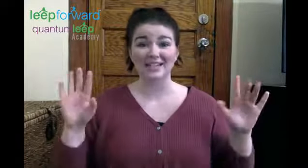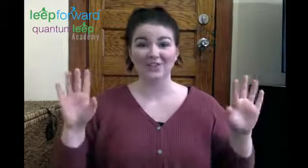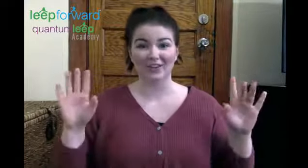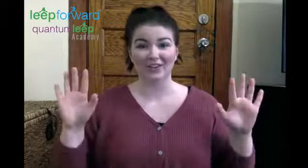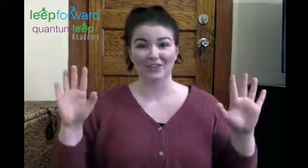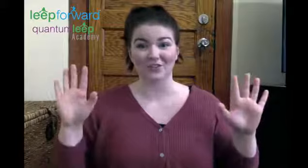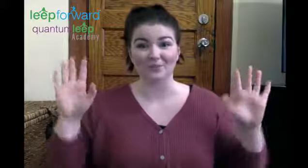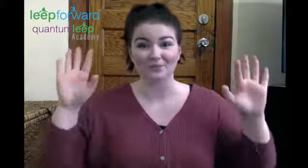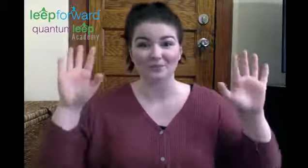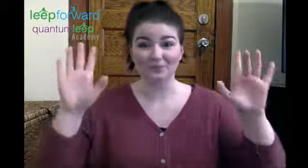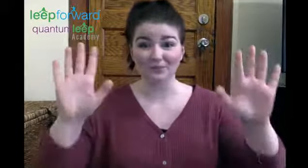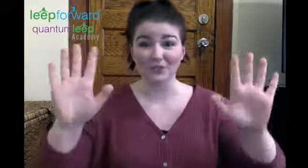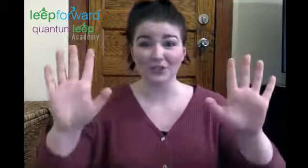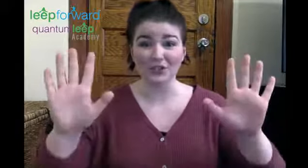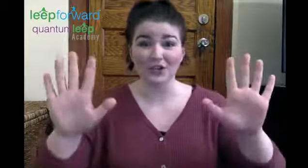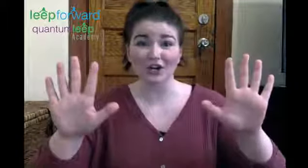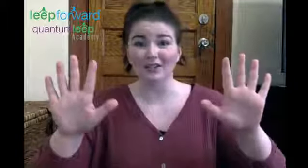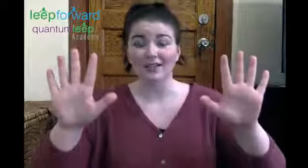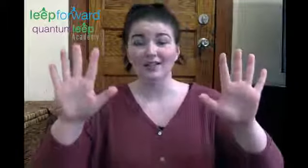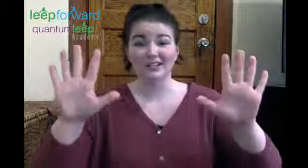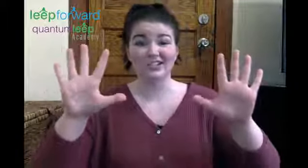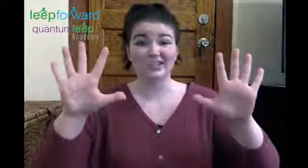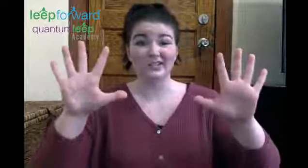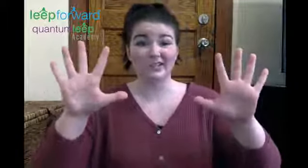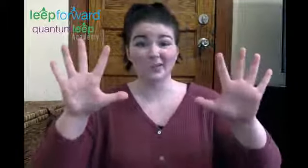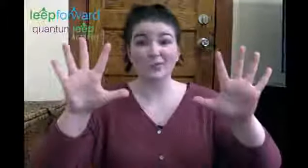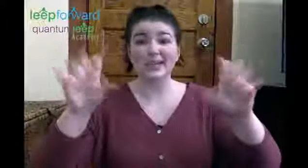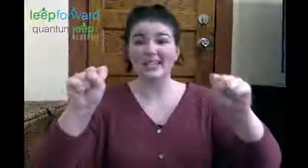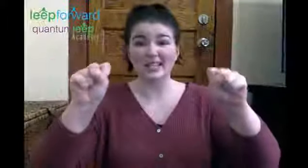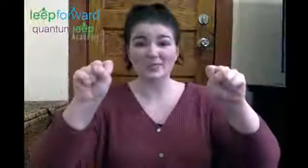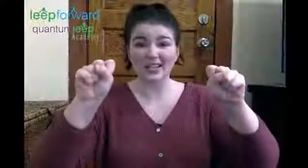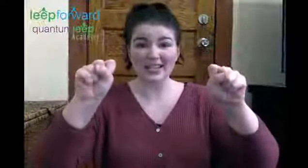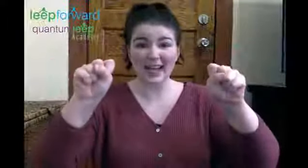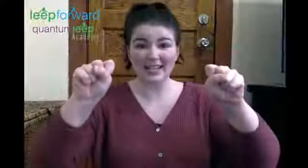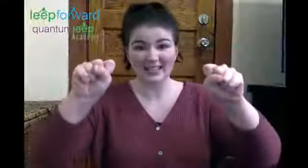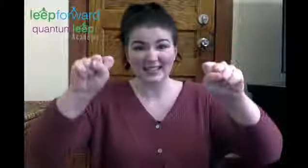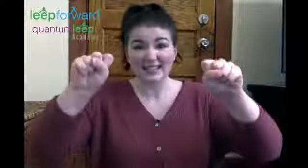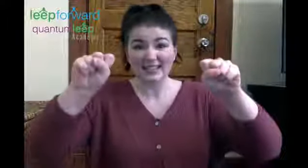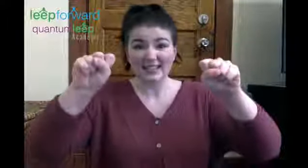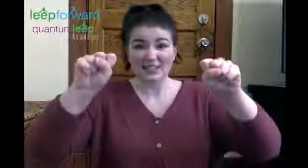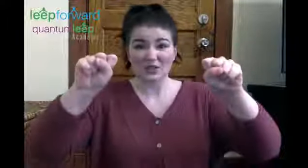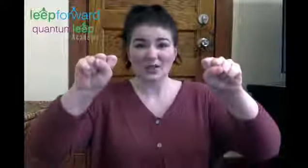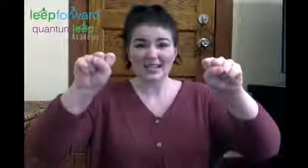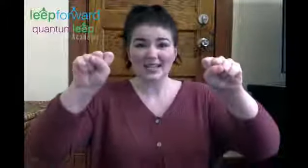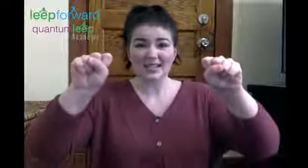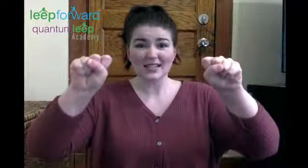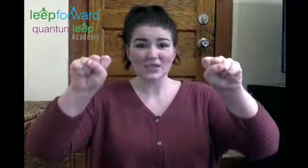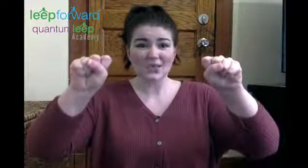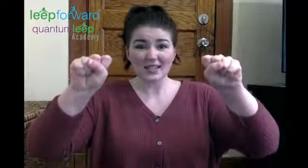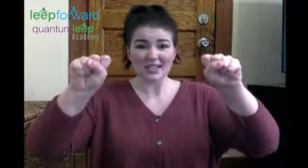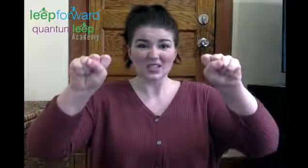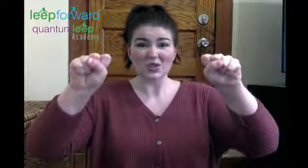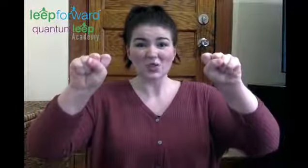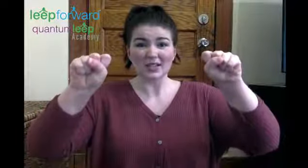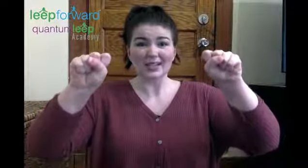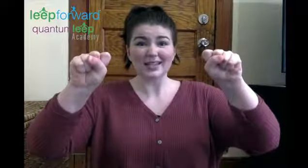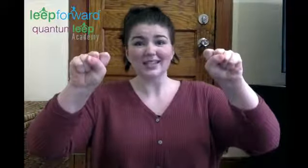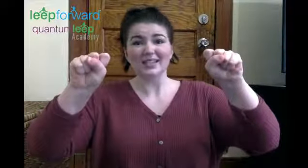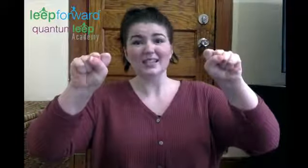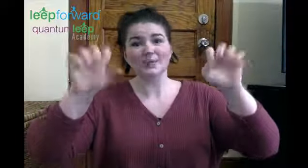and fingers. So to start, let's just squeeze them really tight. Squeeze, squeeze, squeeze, and